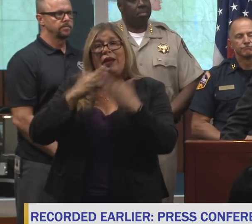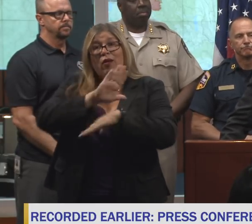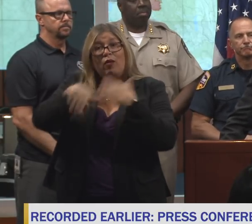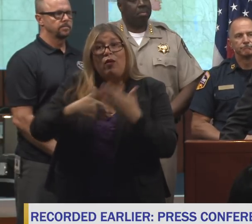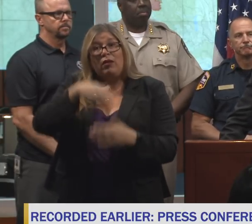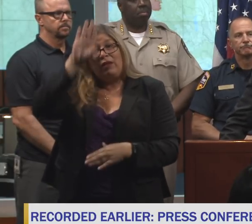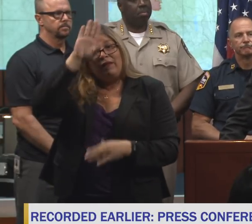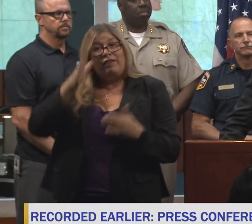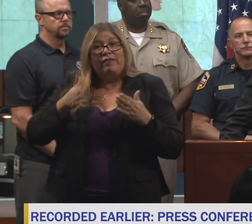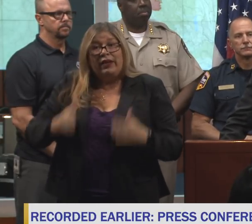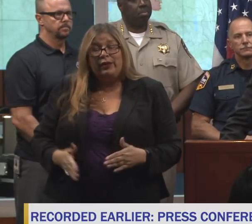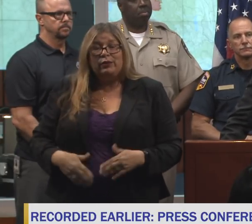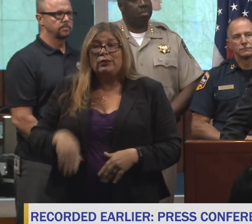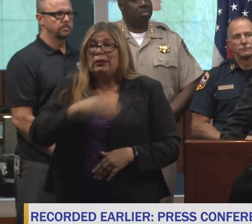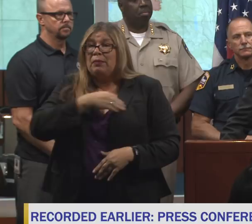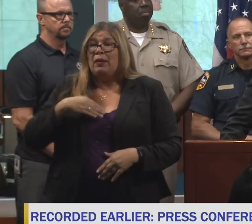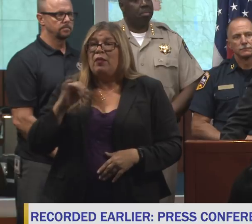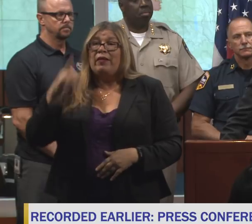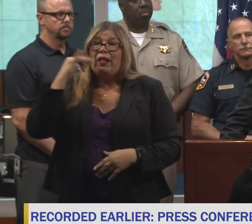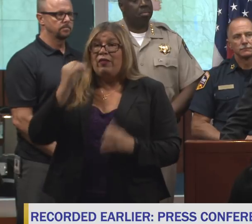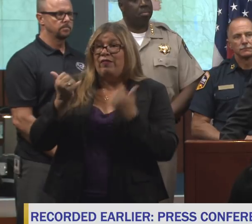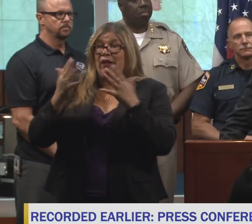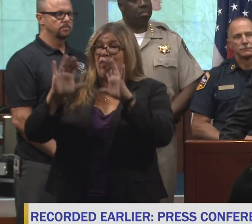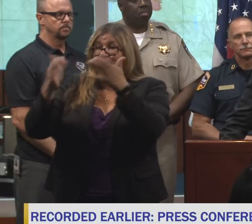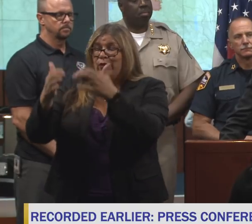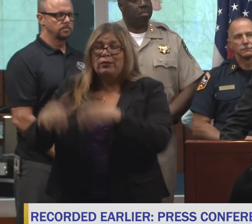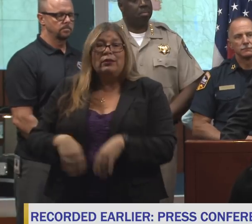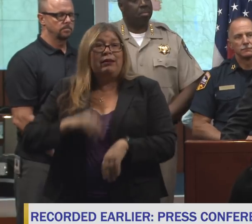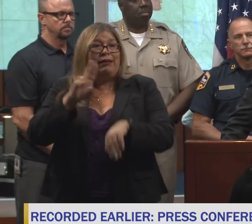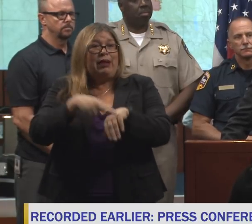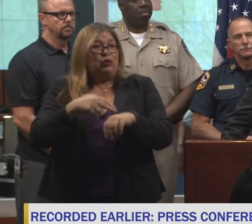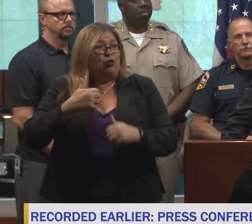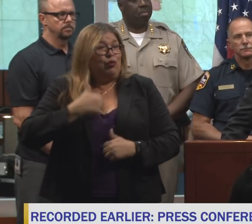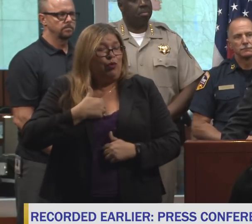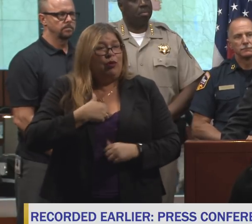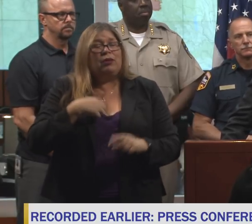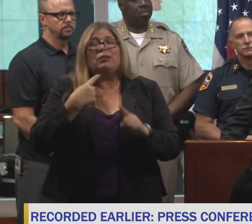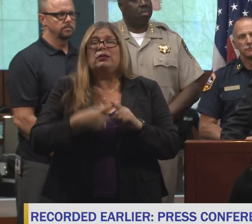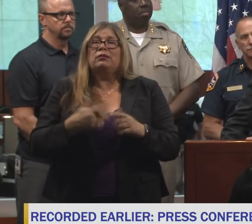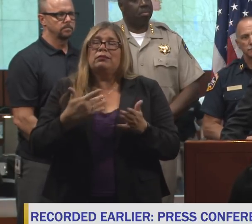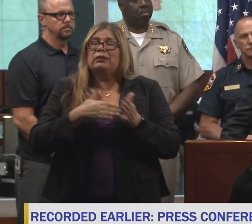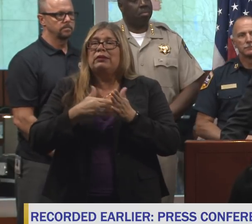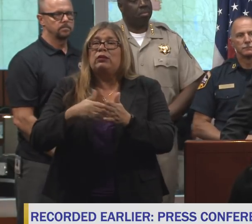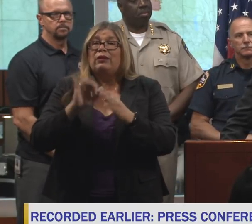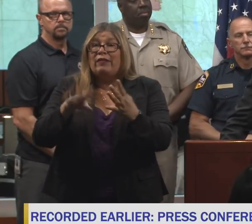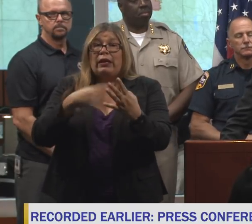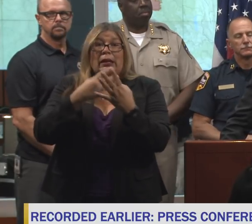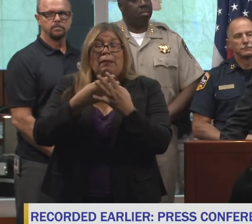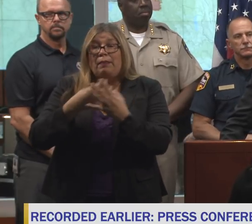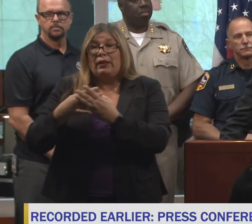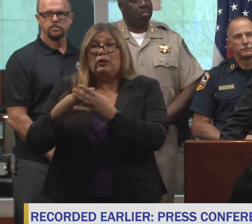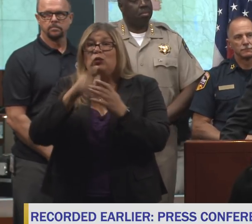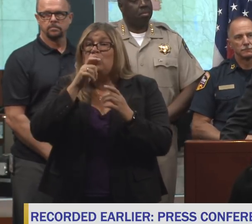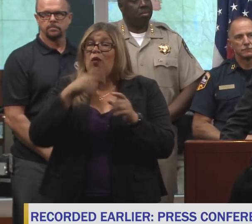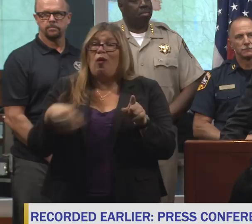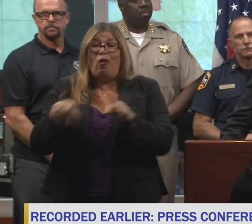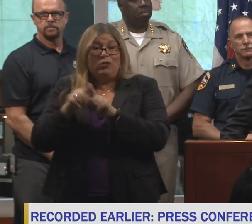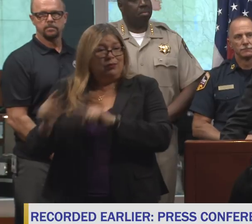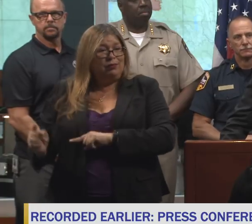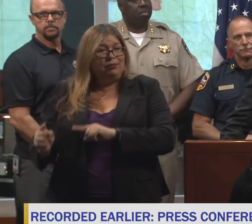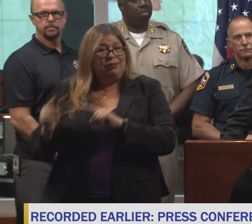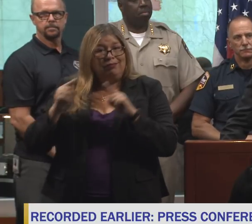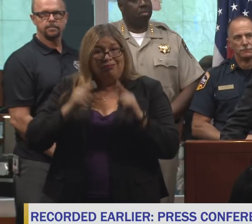the members of CAL FIRE, also the National Guard, and the thousands of inmates who are also on the line